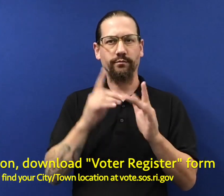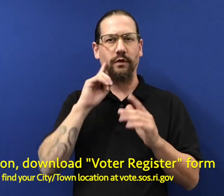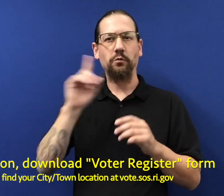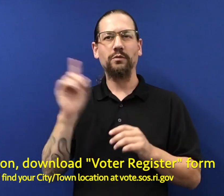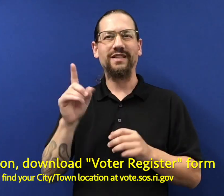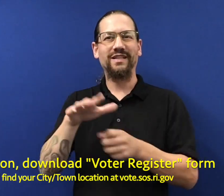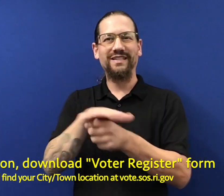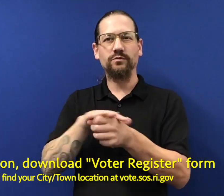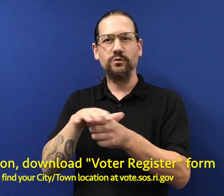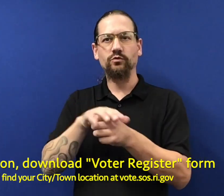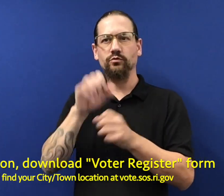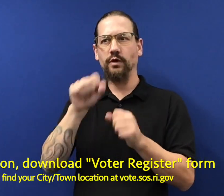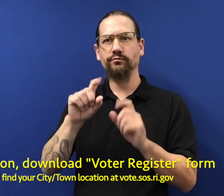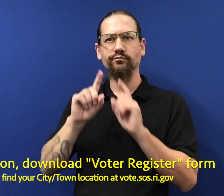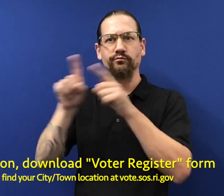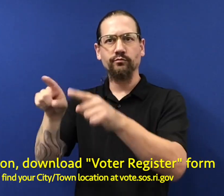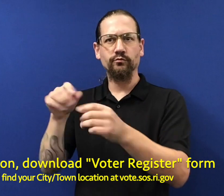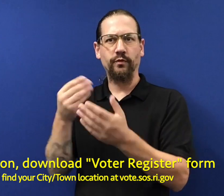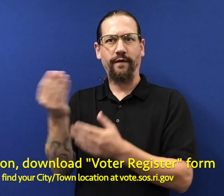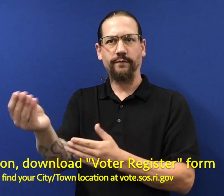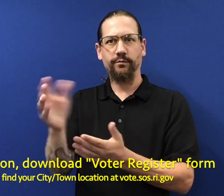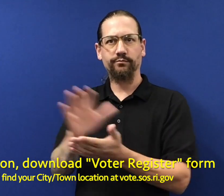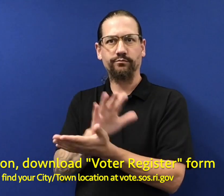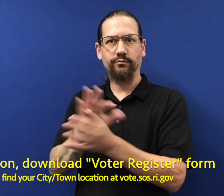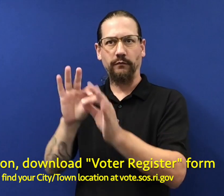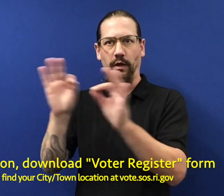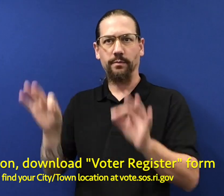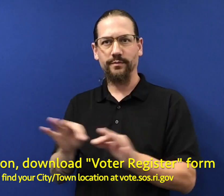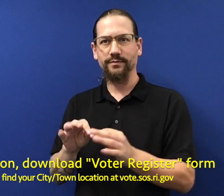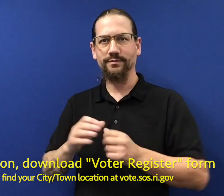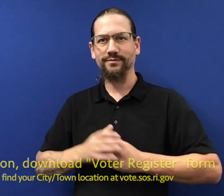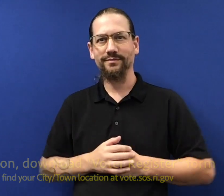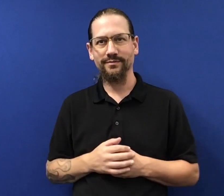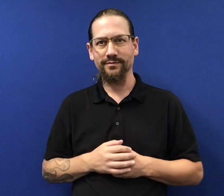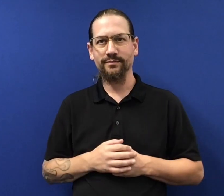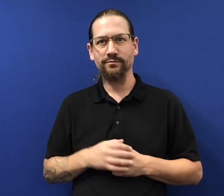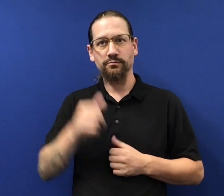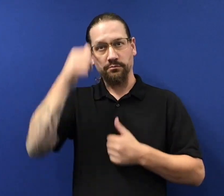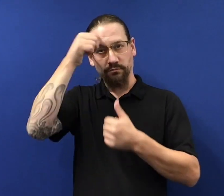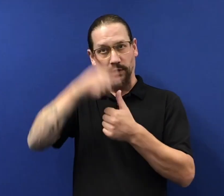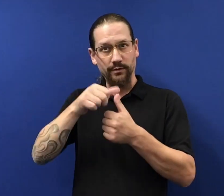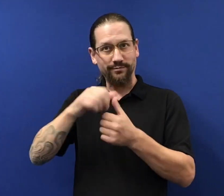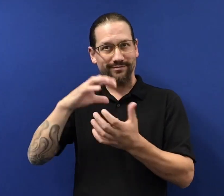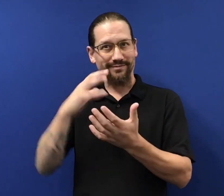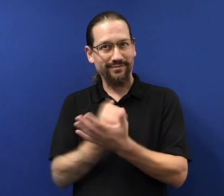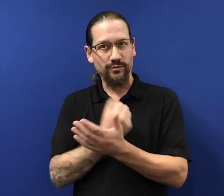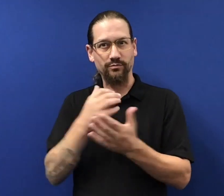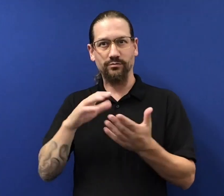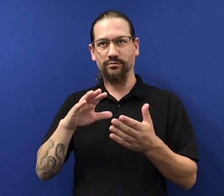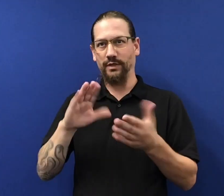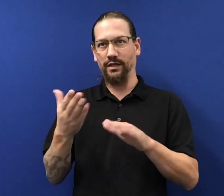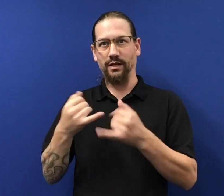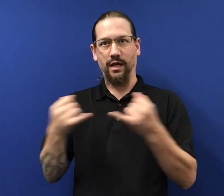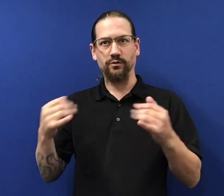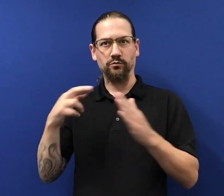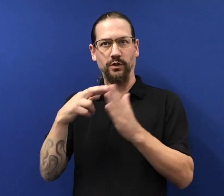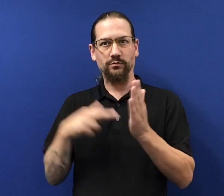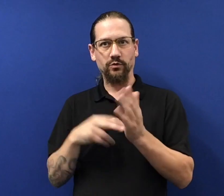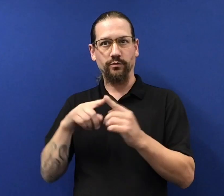up in person, and if you want to know where to go in person to show that, you can look online to see where those locations are at. Remember,